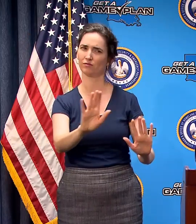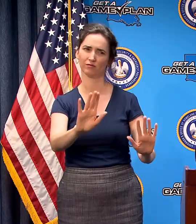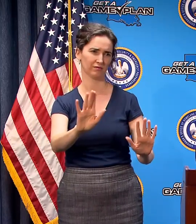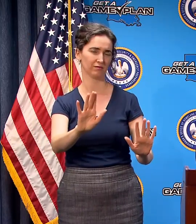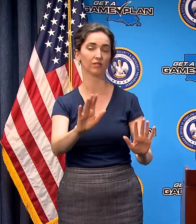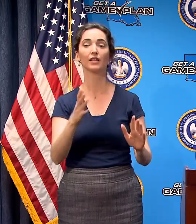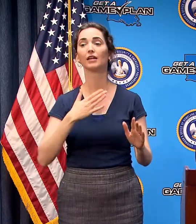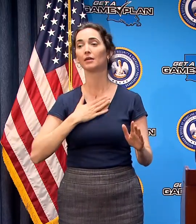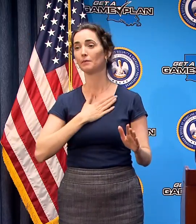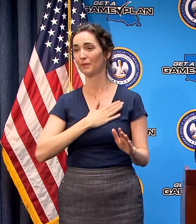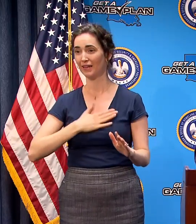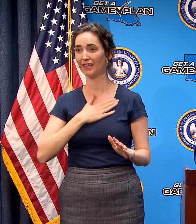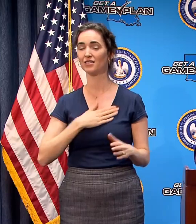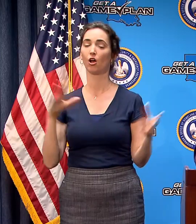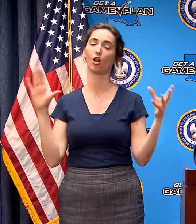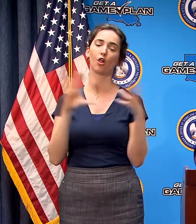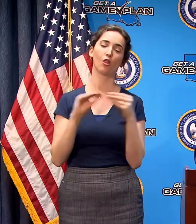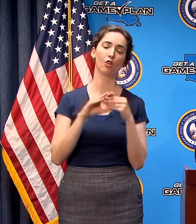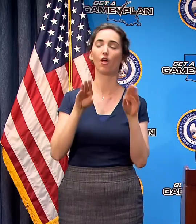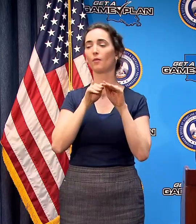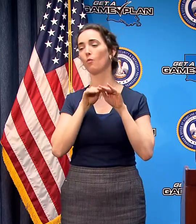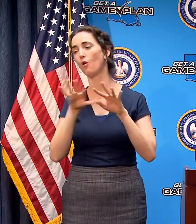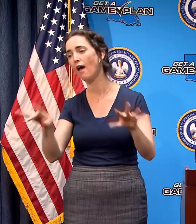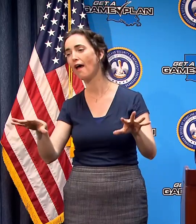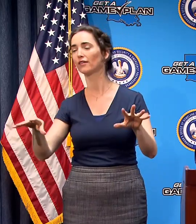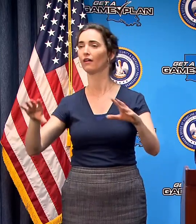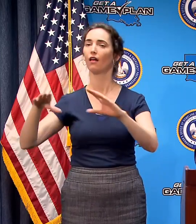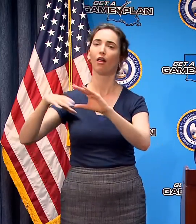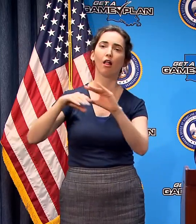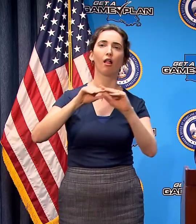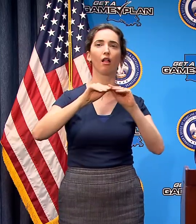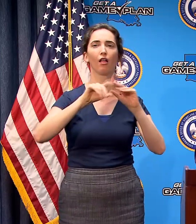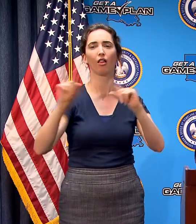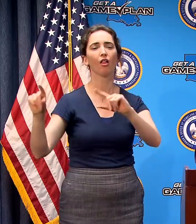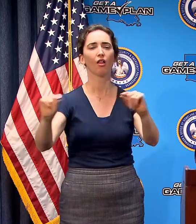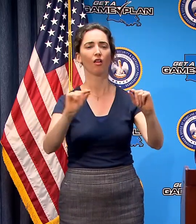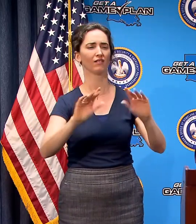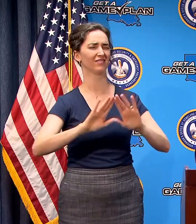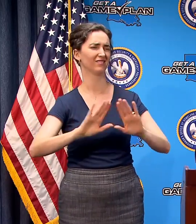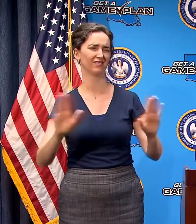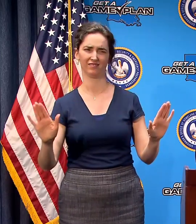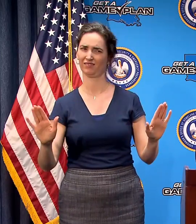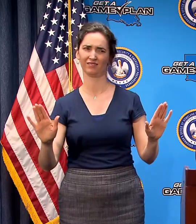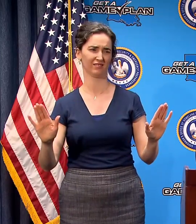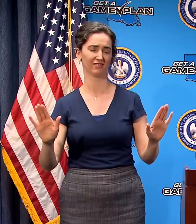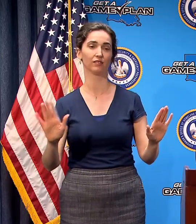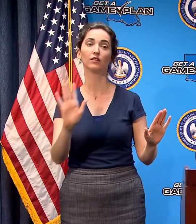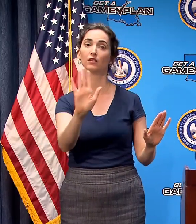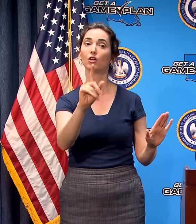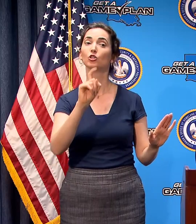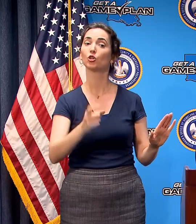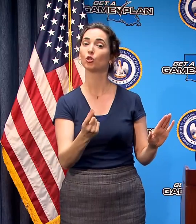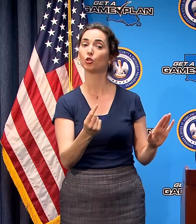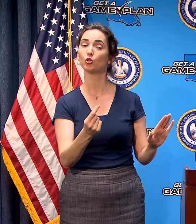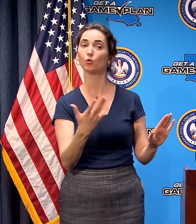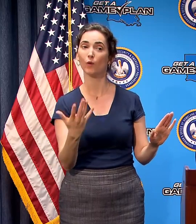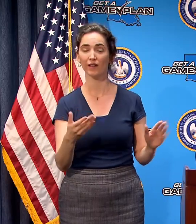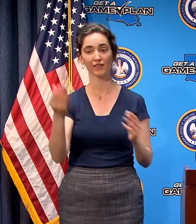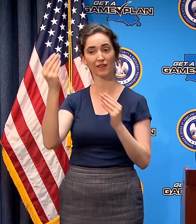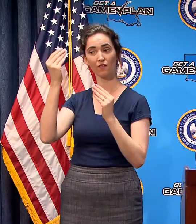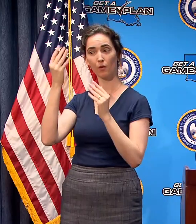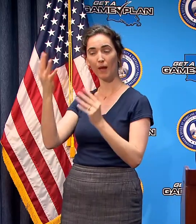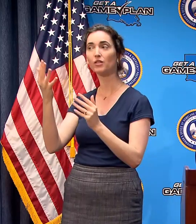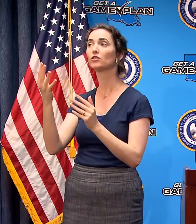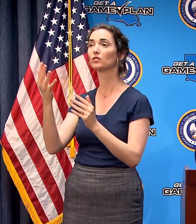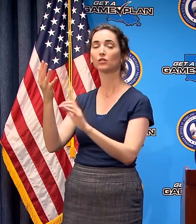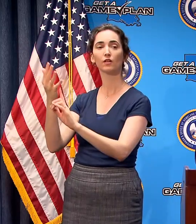people not to spread not to start not to disseminate rumors and I am encouraging people to get their information as